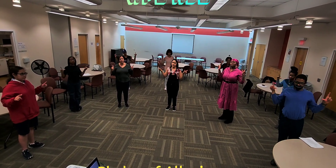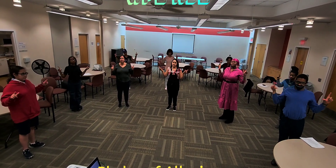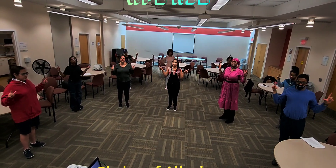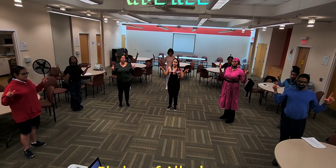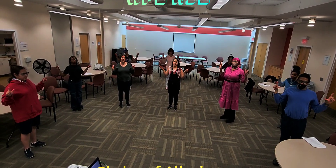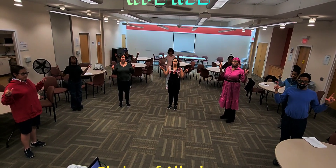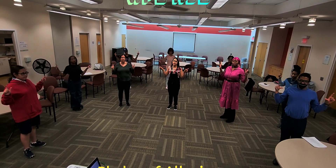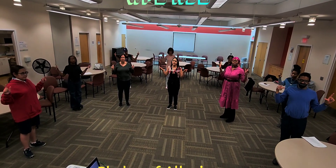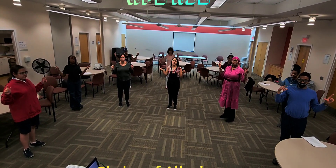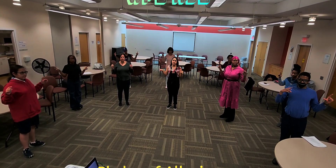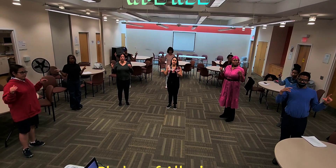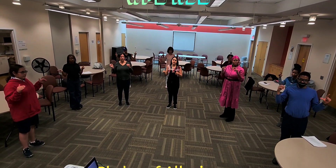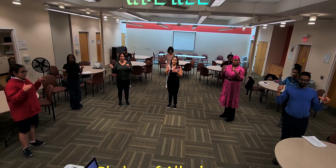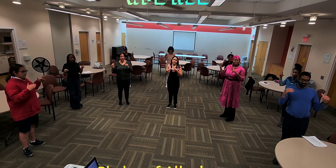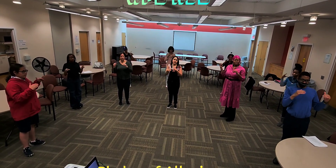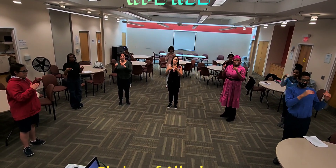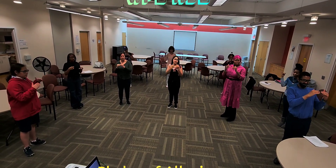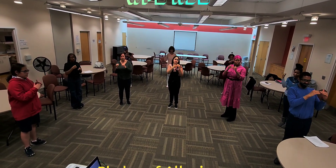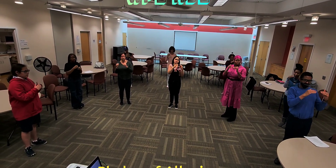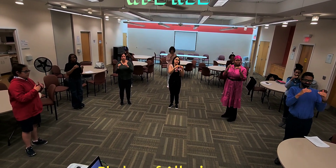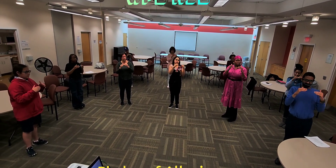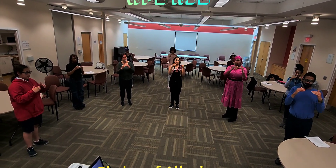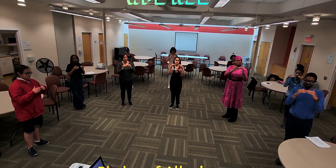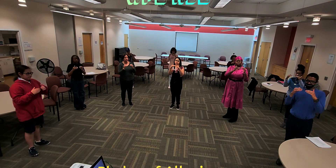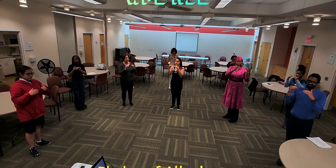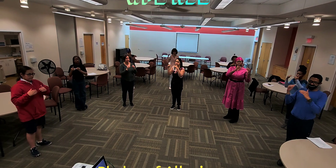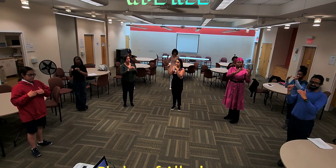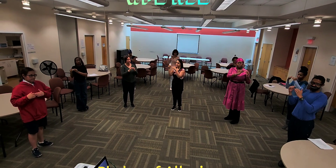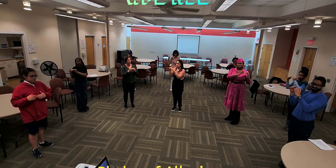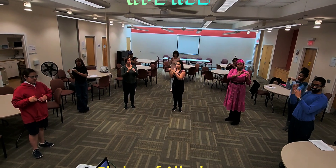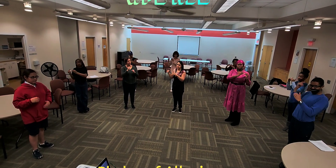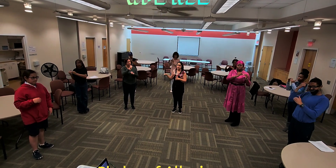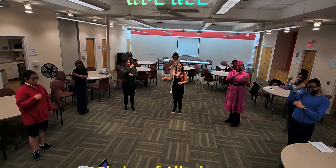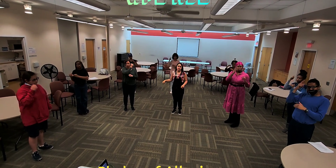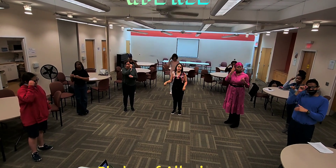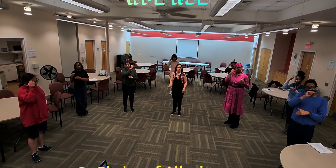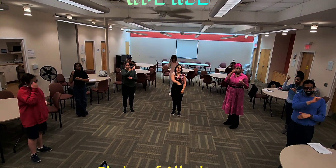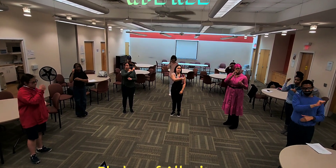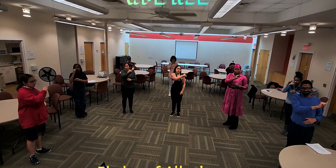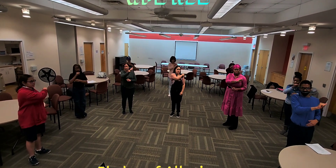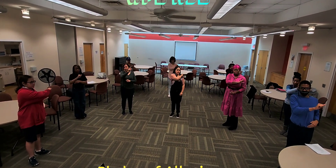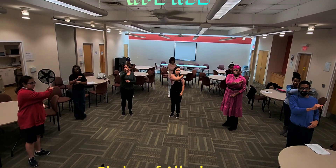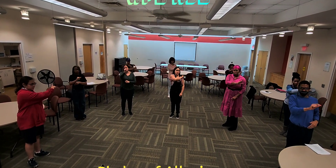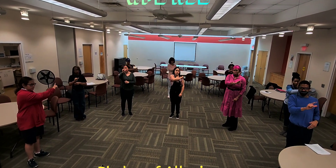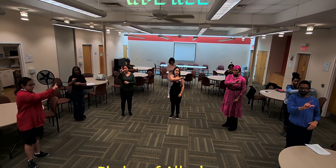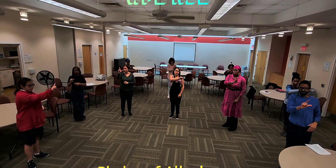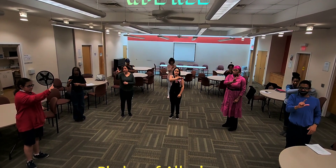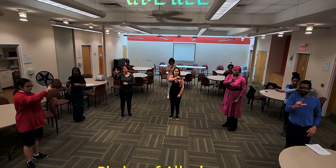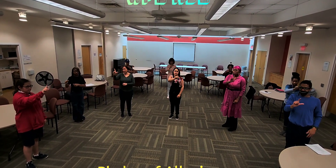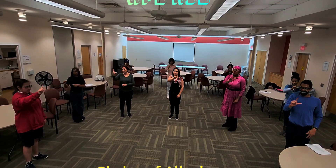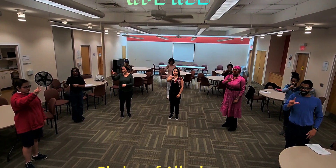and justice for all